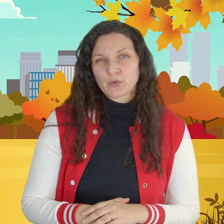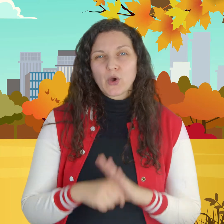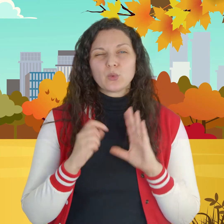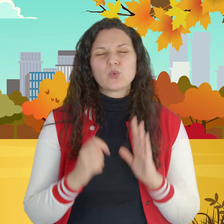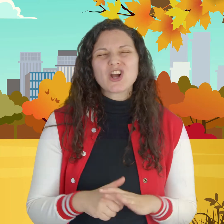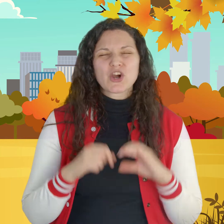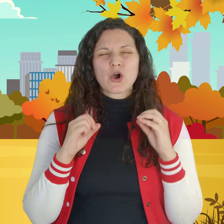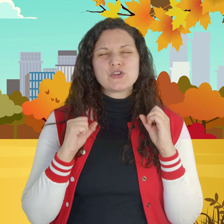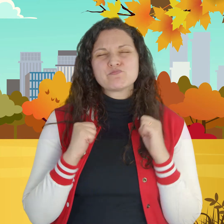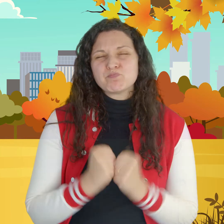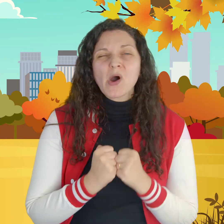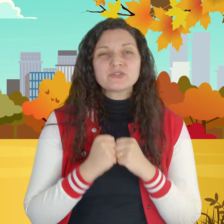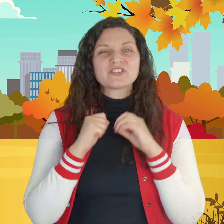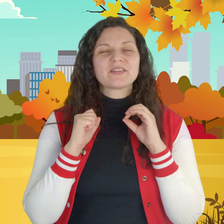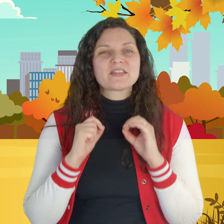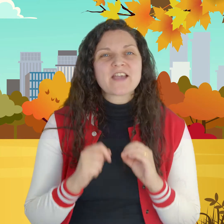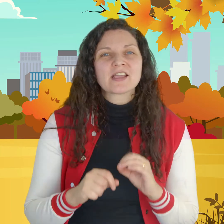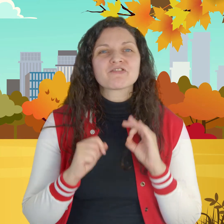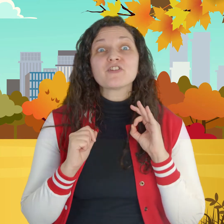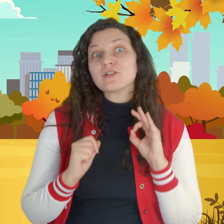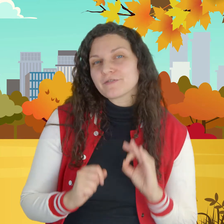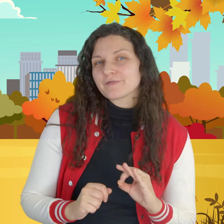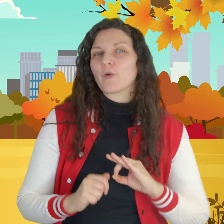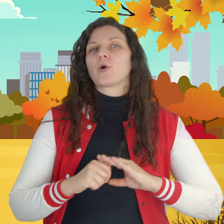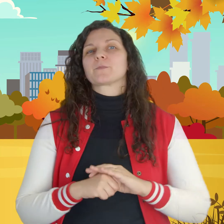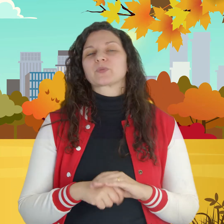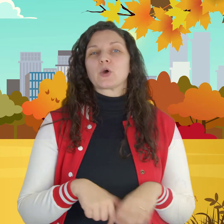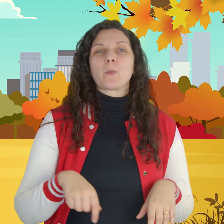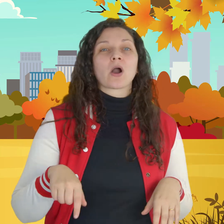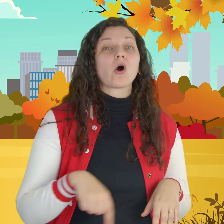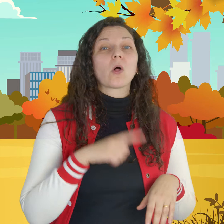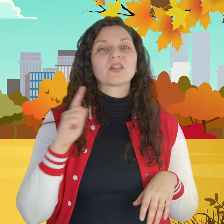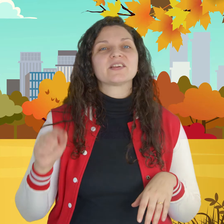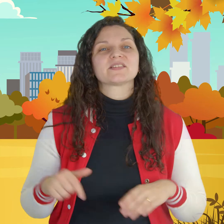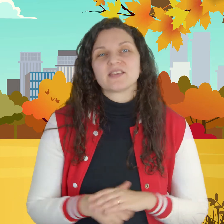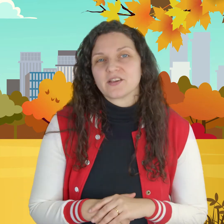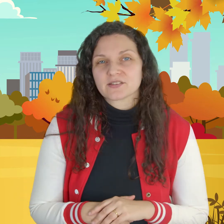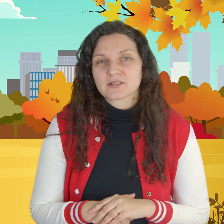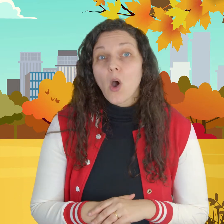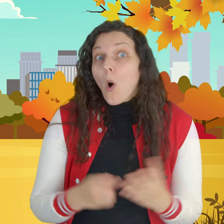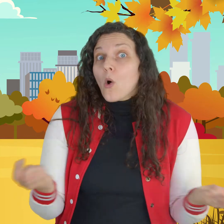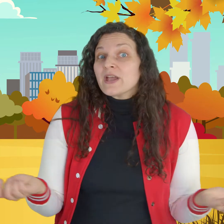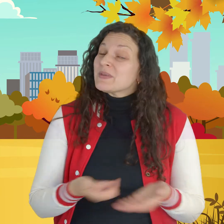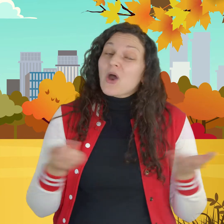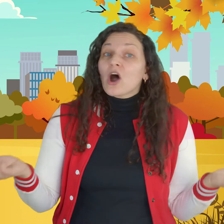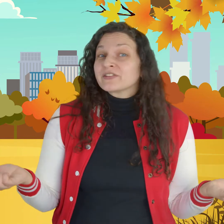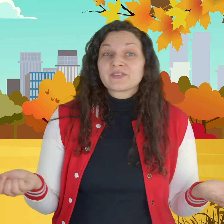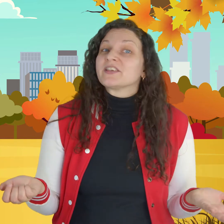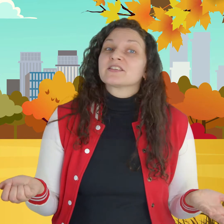are you most thankful for among all these things or maybe other things